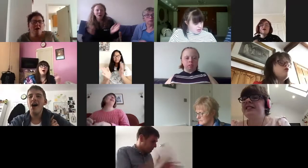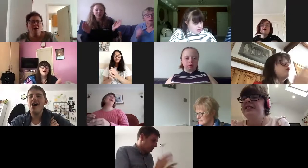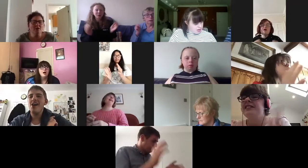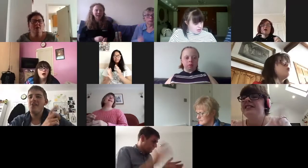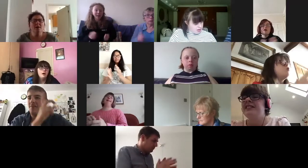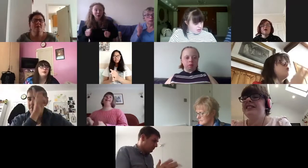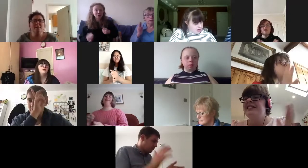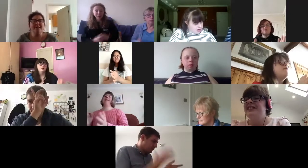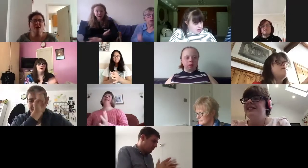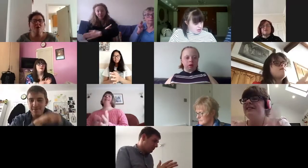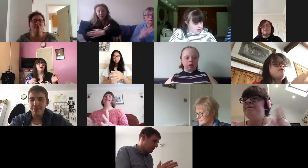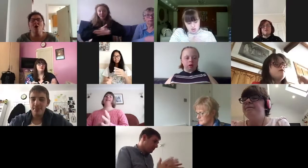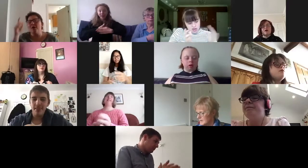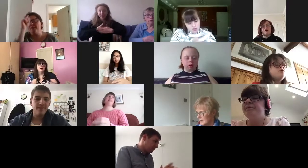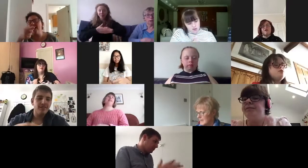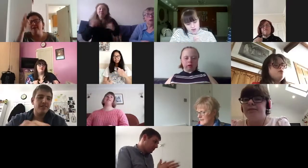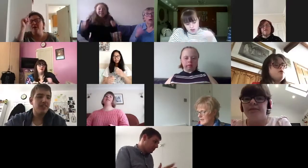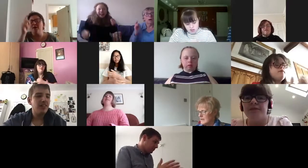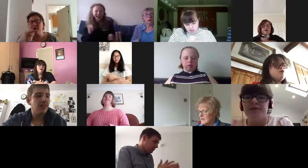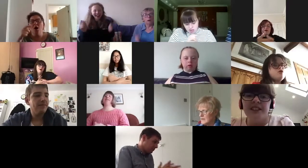the beat goes on forever, oh,